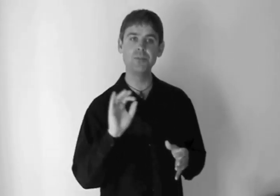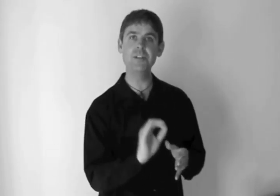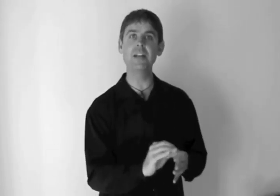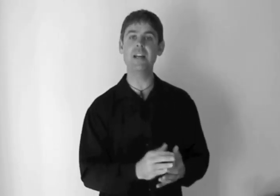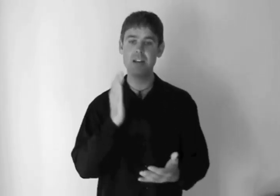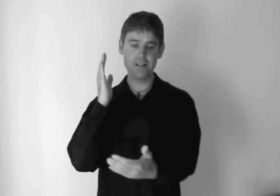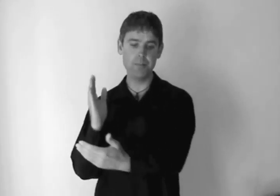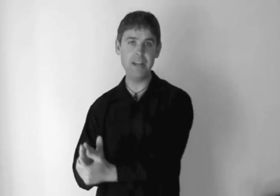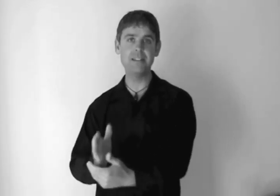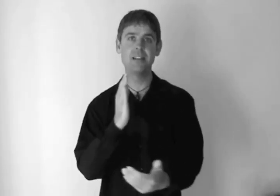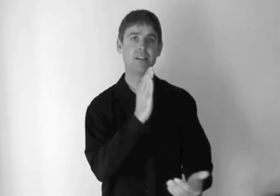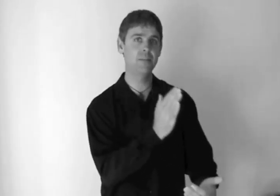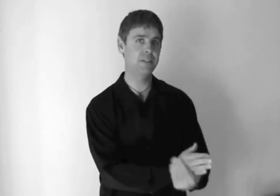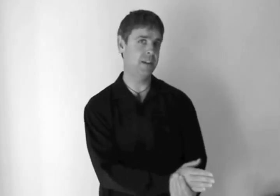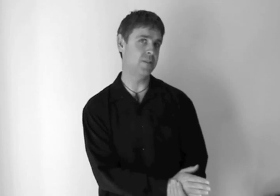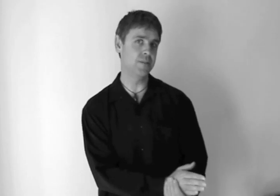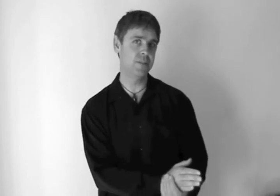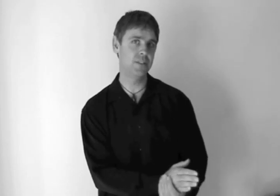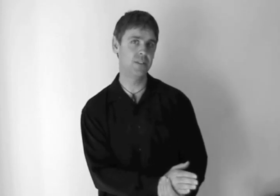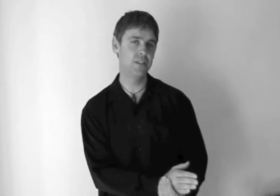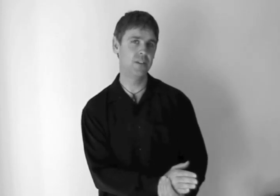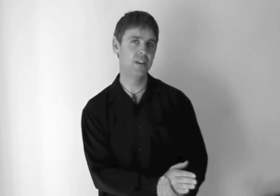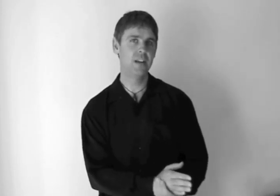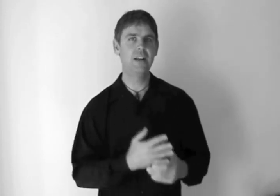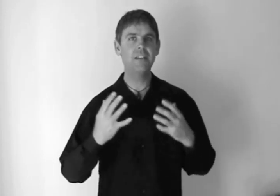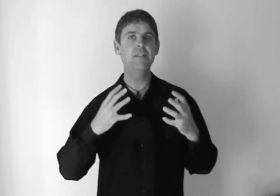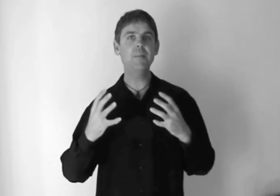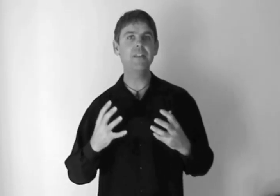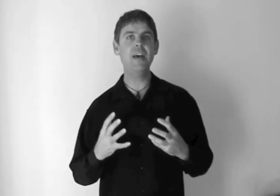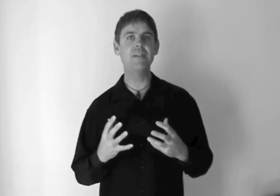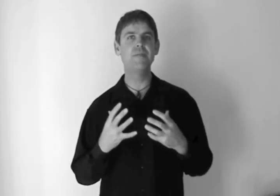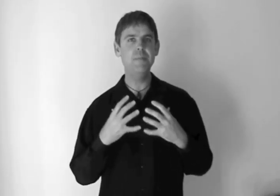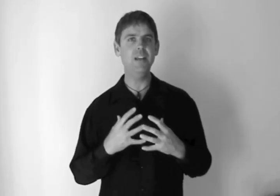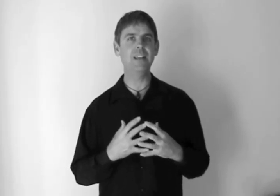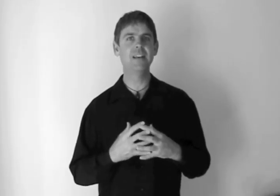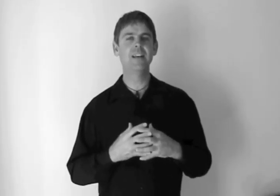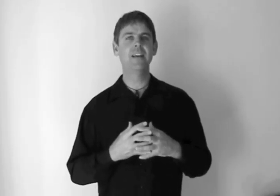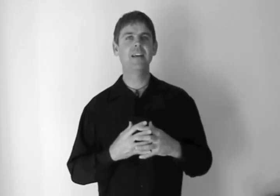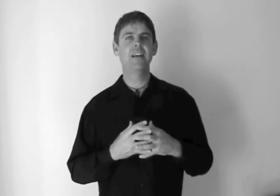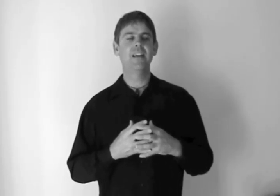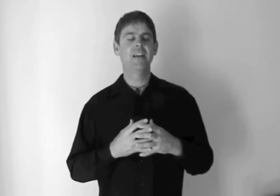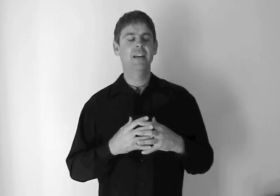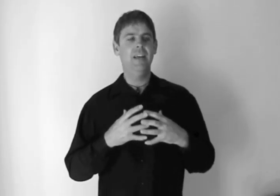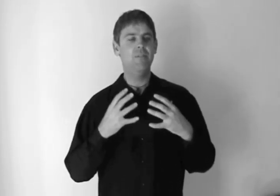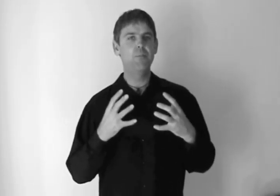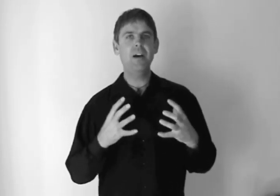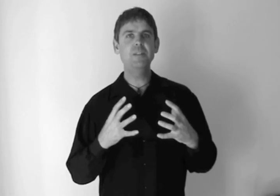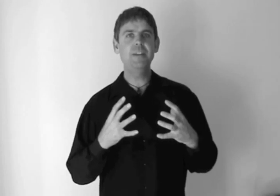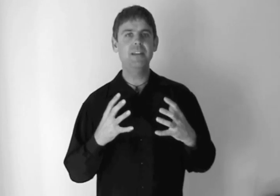rooted in the beats themselves. Now, the thing about that, for me, it reminds me,